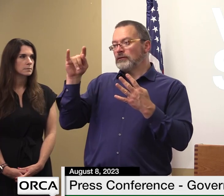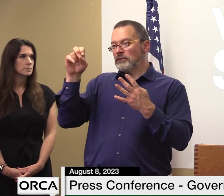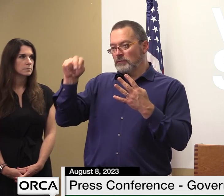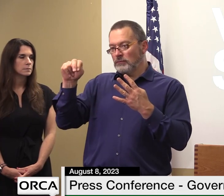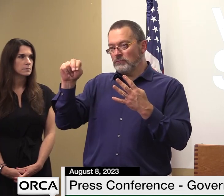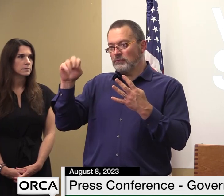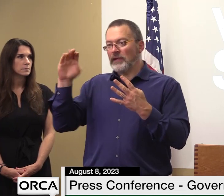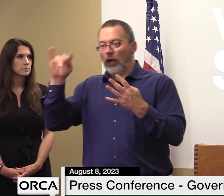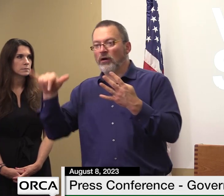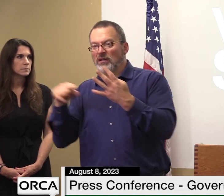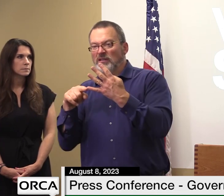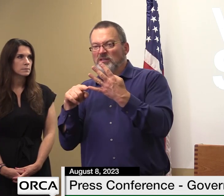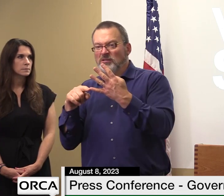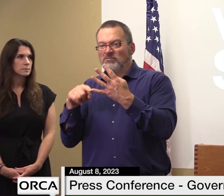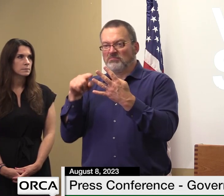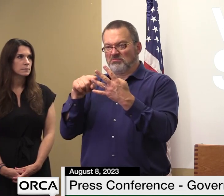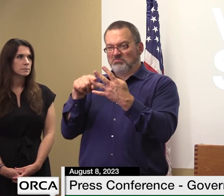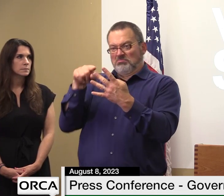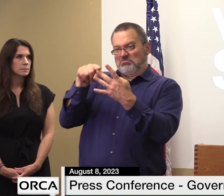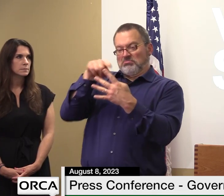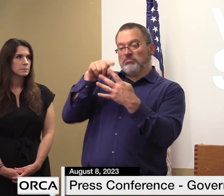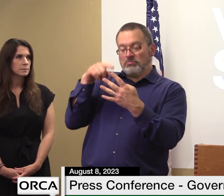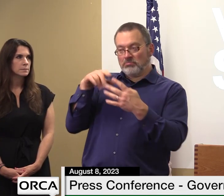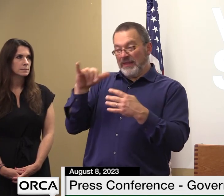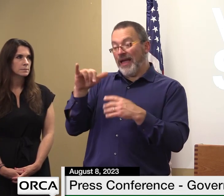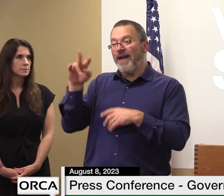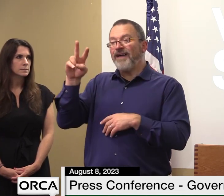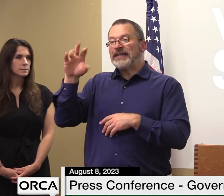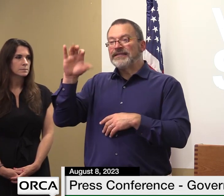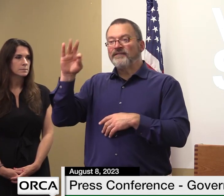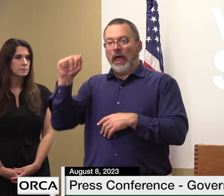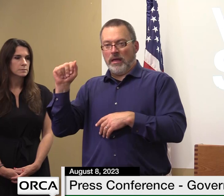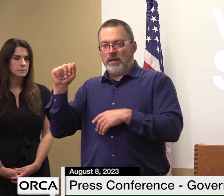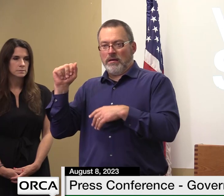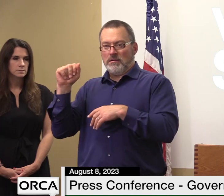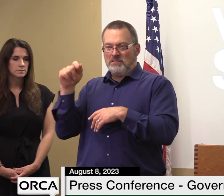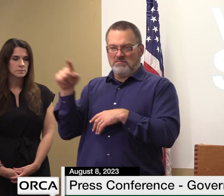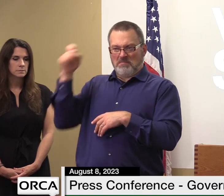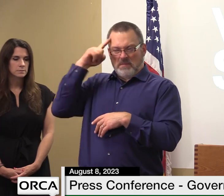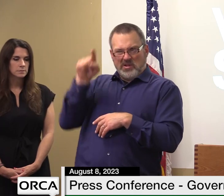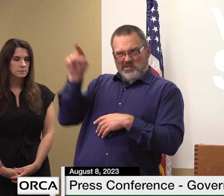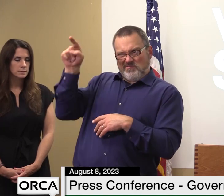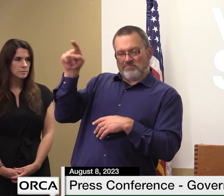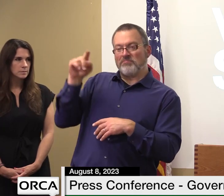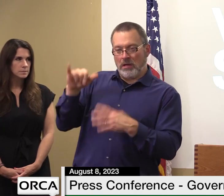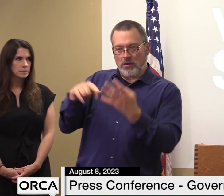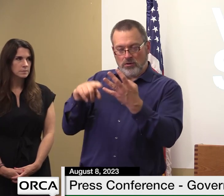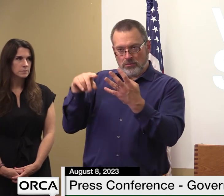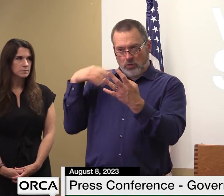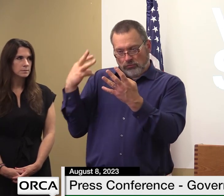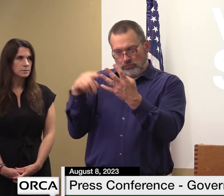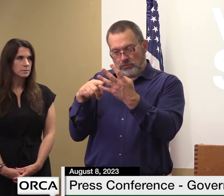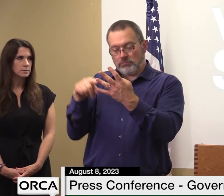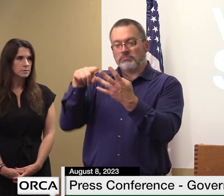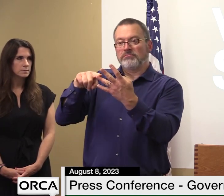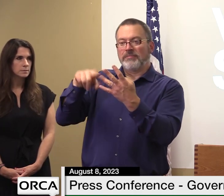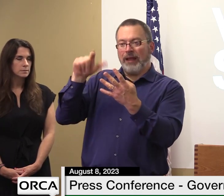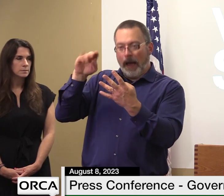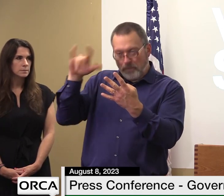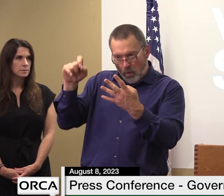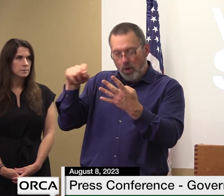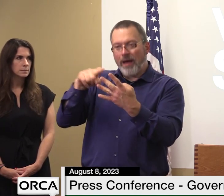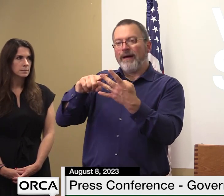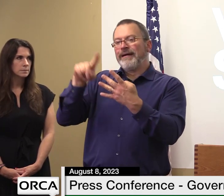arts 36 college street in montpelier on friday to date fema has